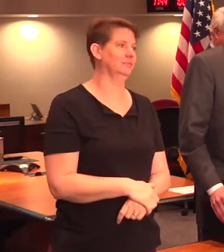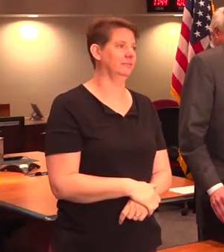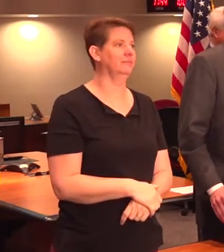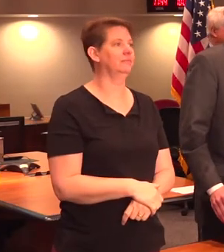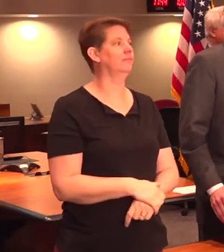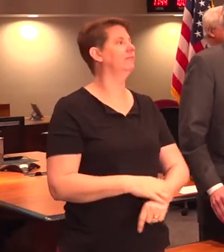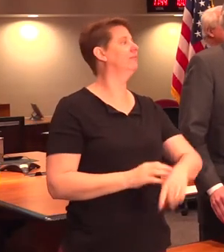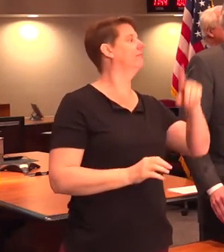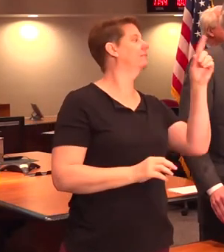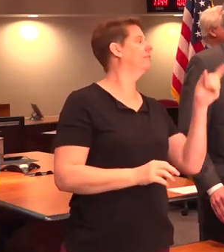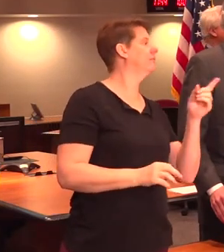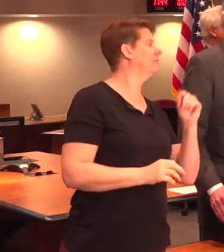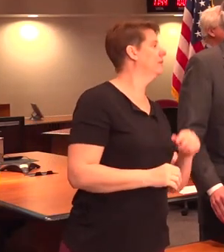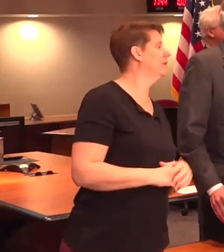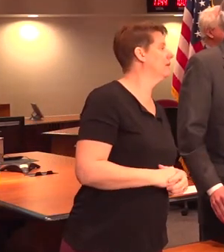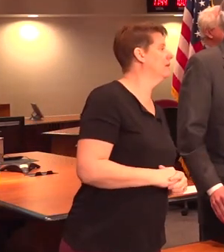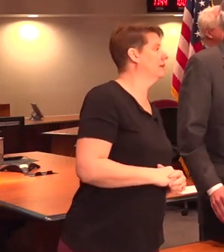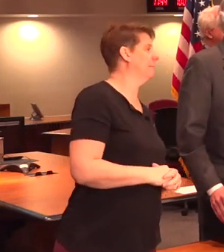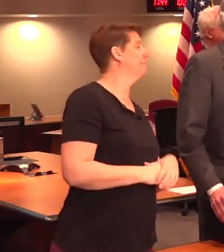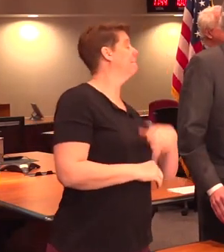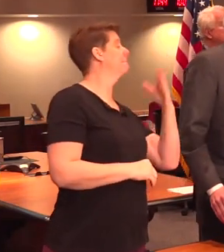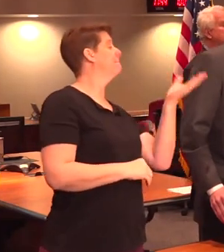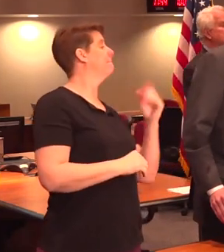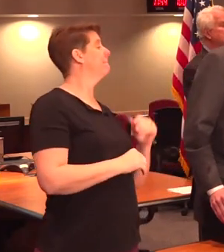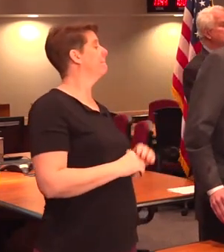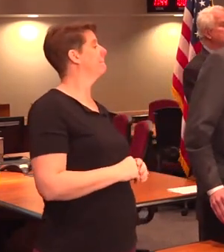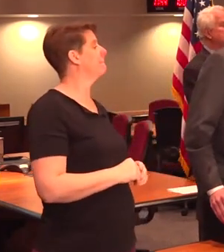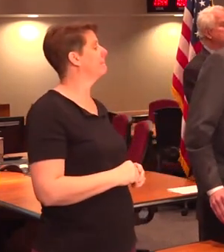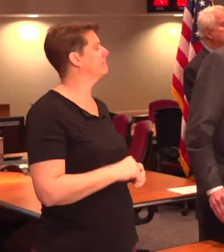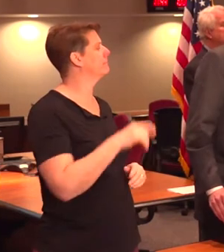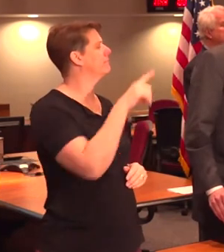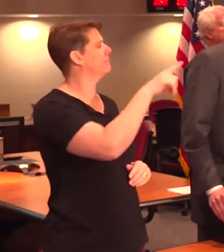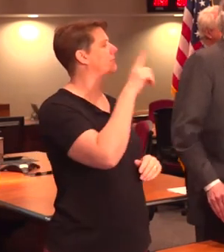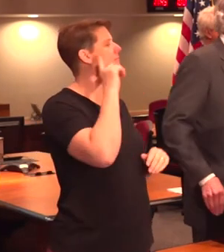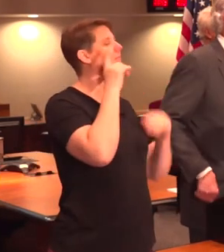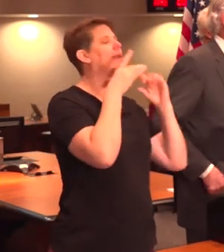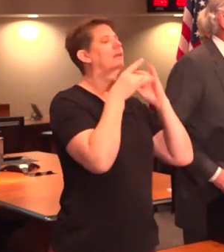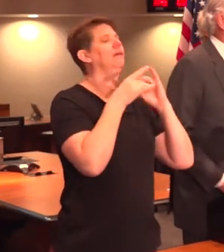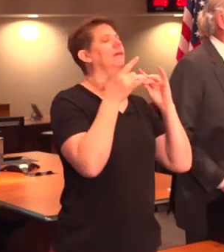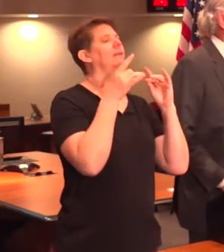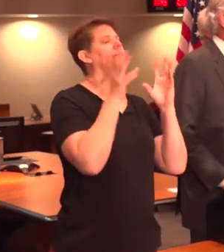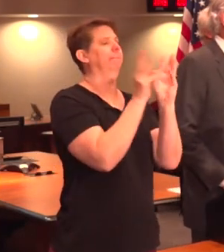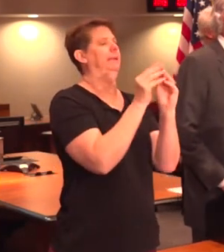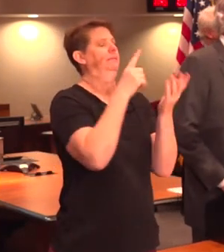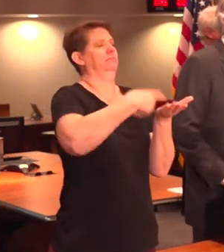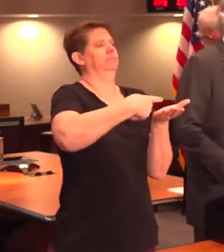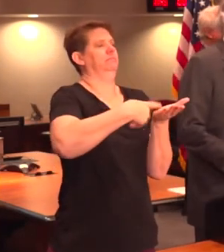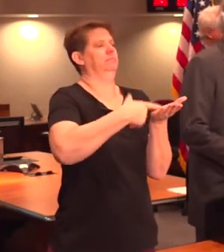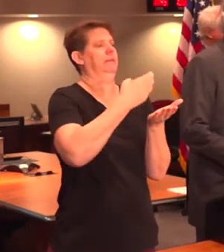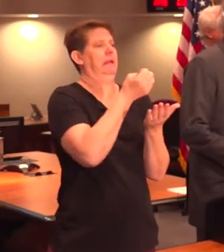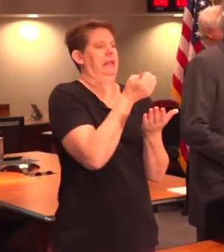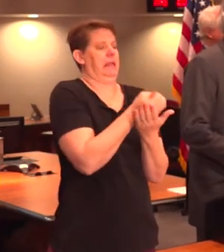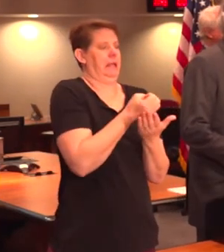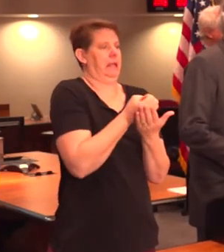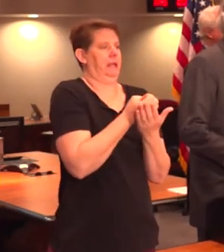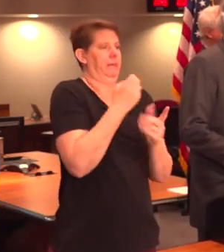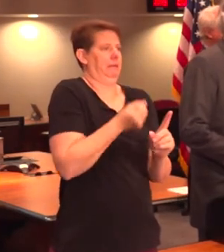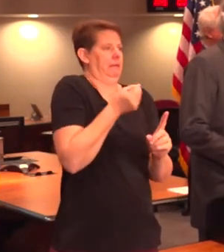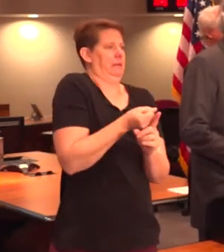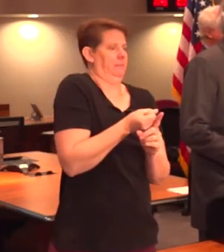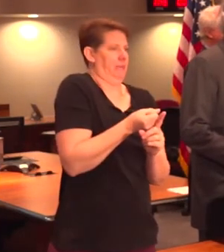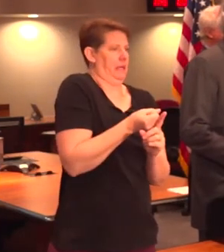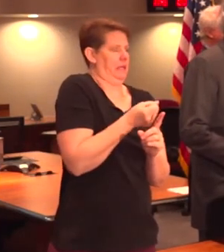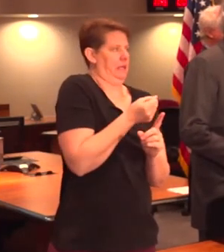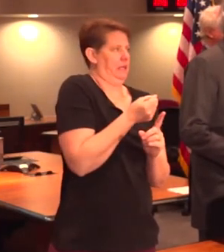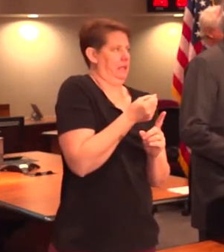Go. Yes, sir. Over there. Oh, yes. So you heard Dr. Me about the economic impact of the of Commerce. So is this